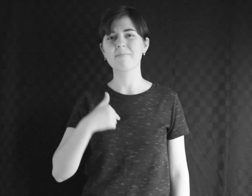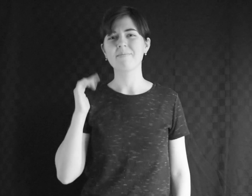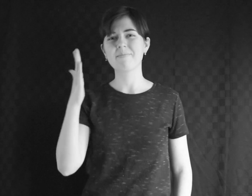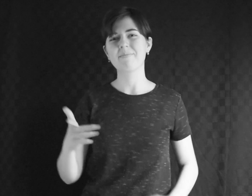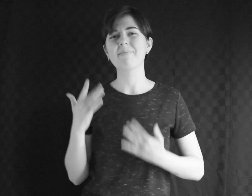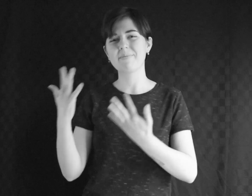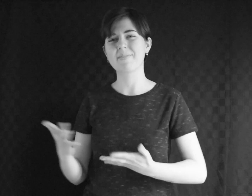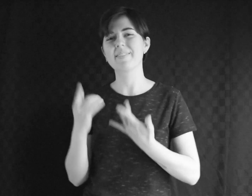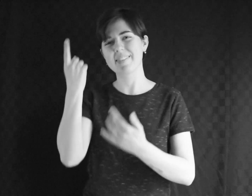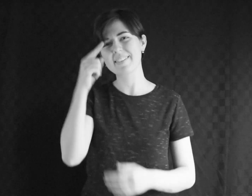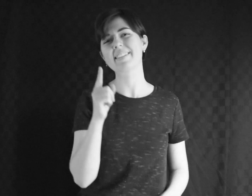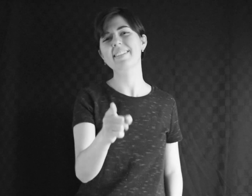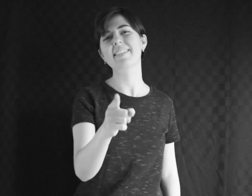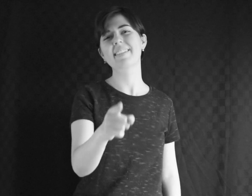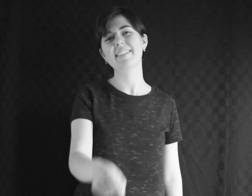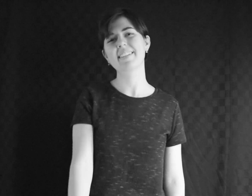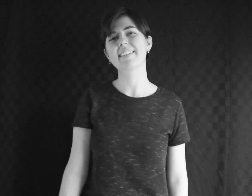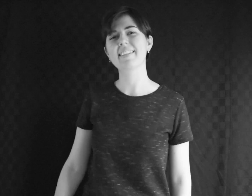I'll wait for you